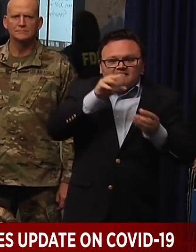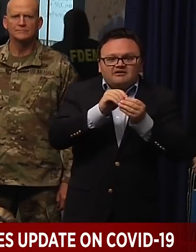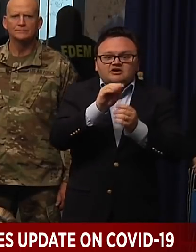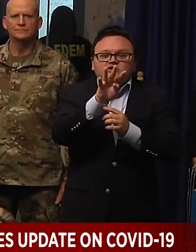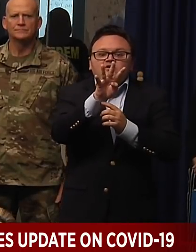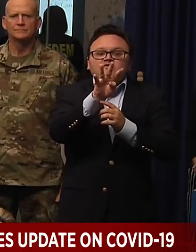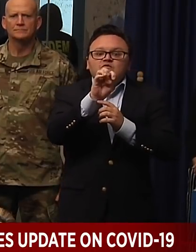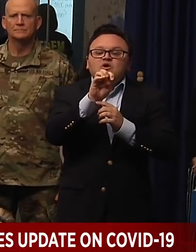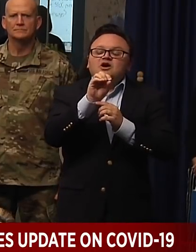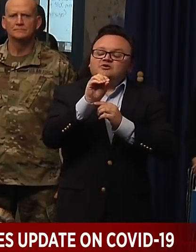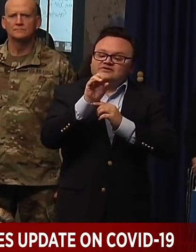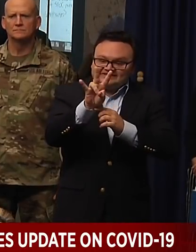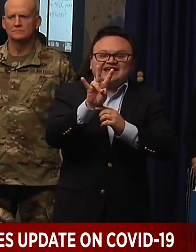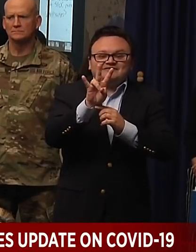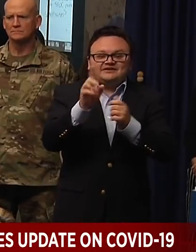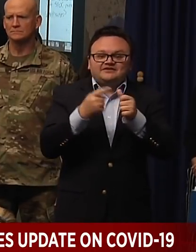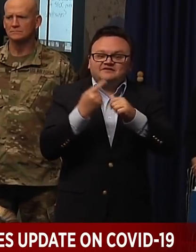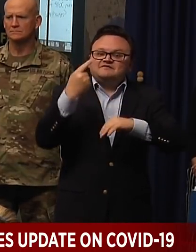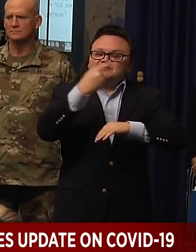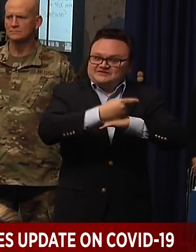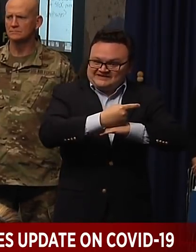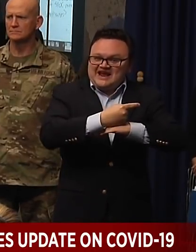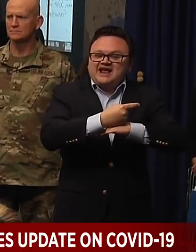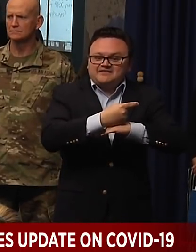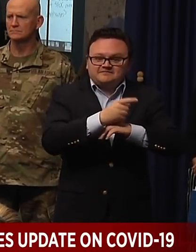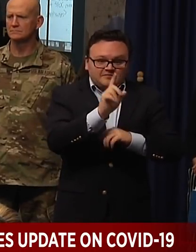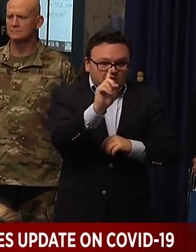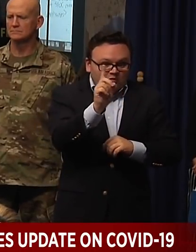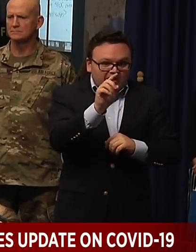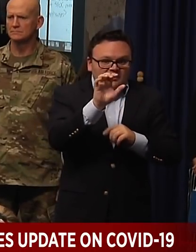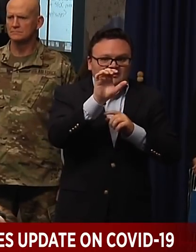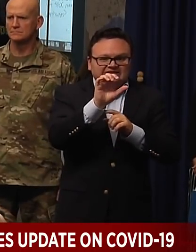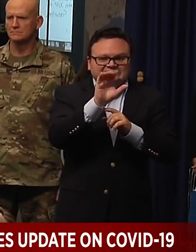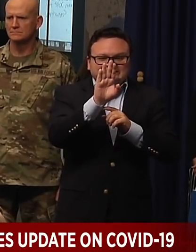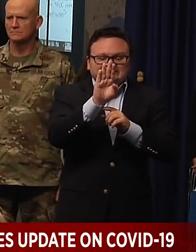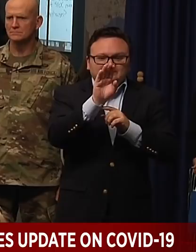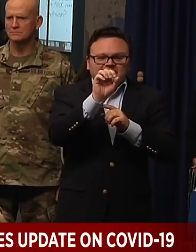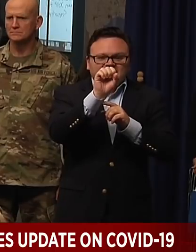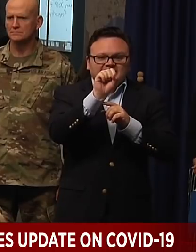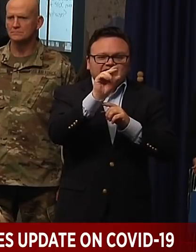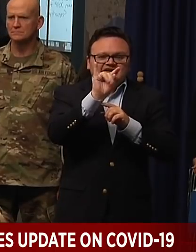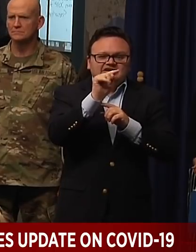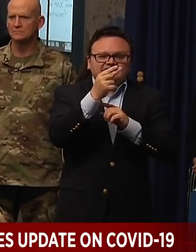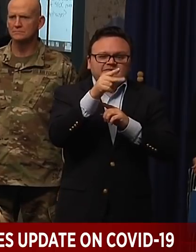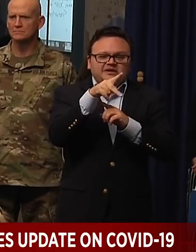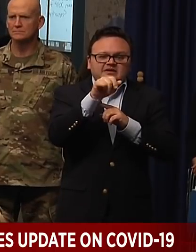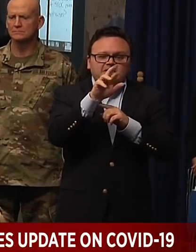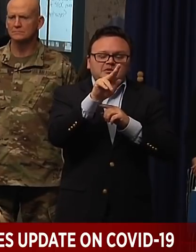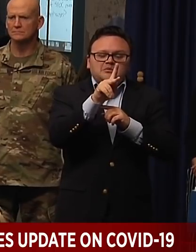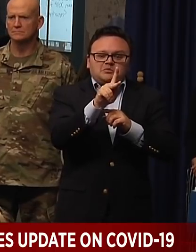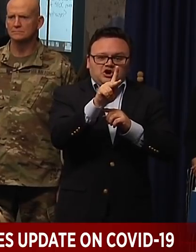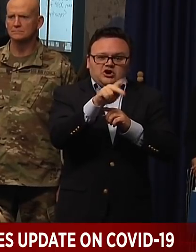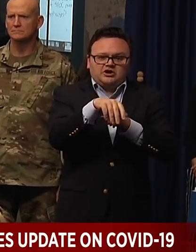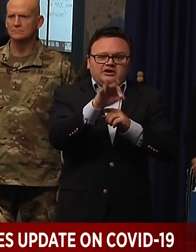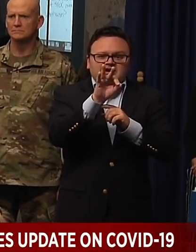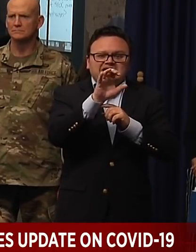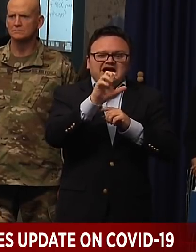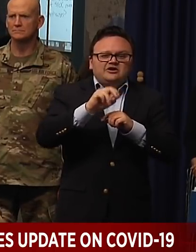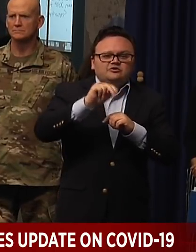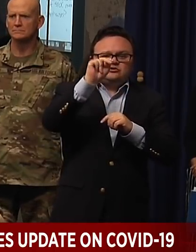site on their first day. This is in C.B. Smith Park, 900 North Flamingo Road, Pembrook Pines, Florida.